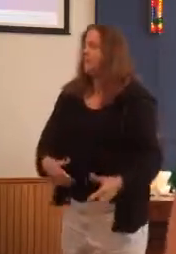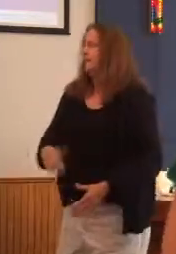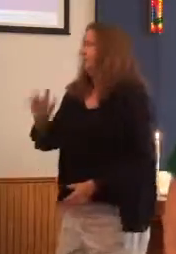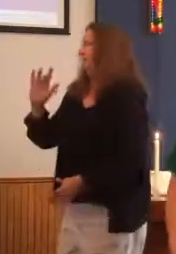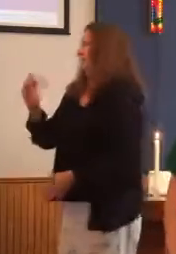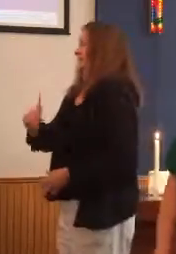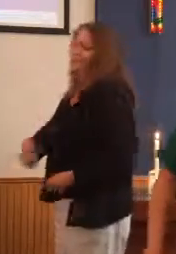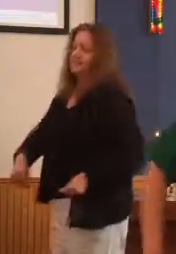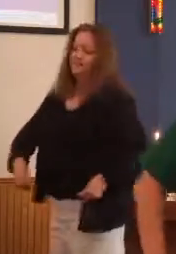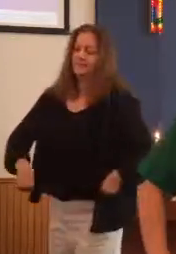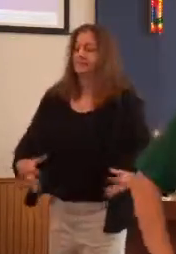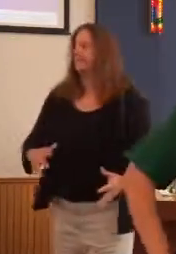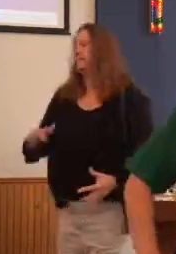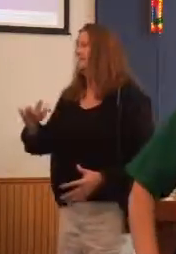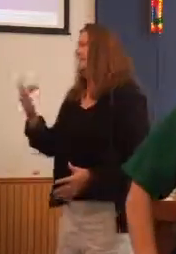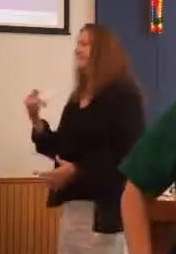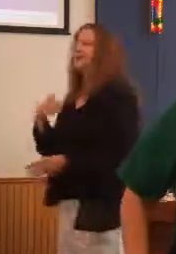in today's words, organize an intervention.